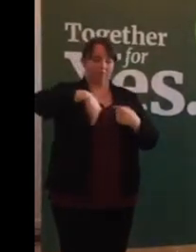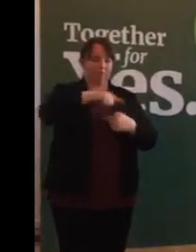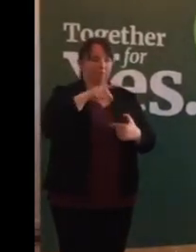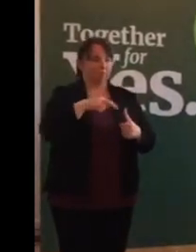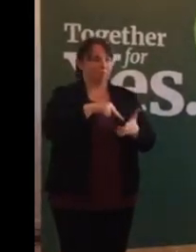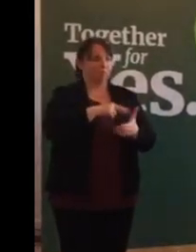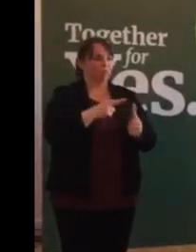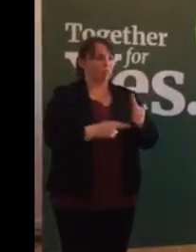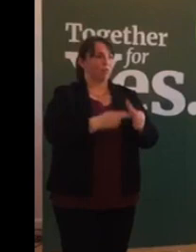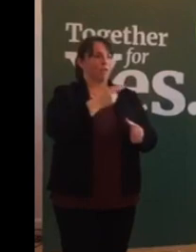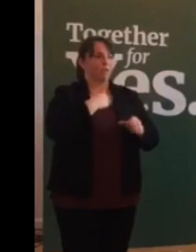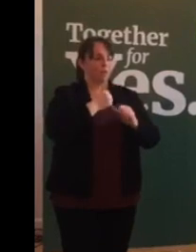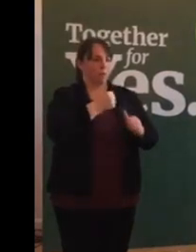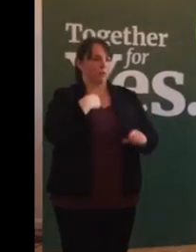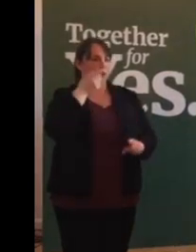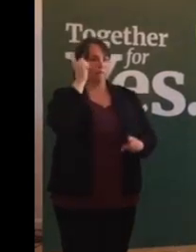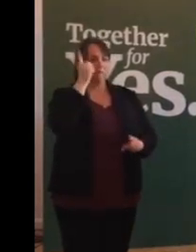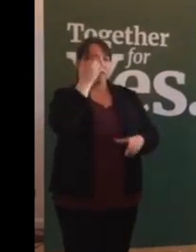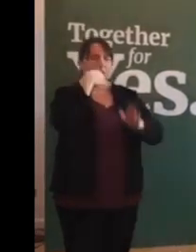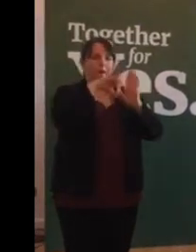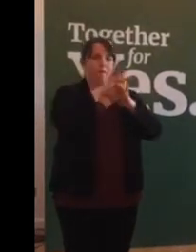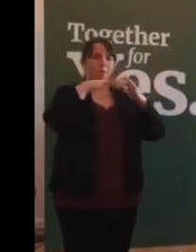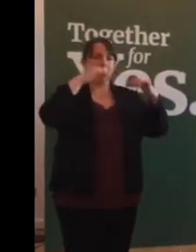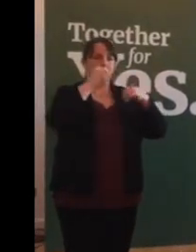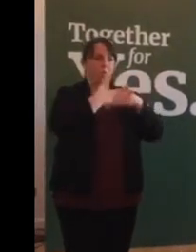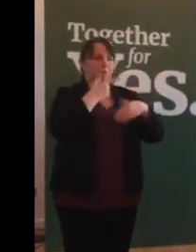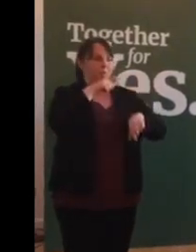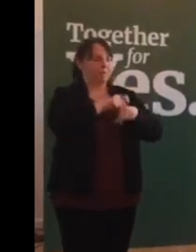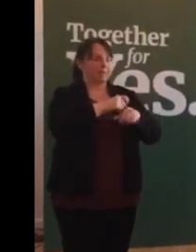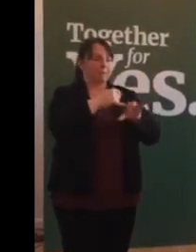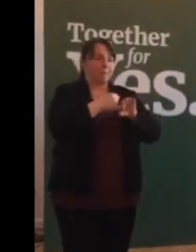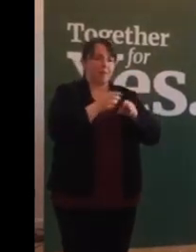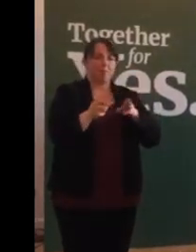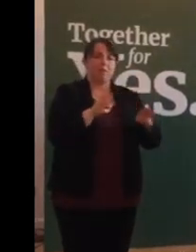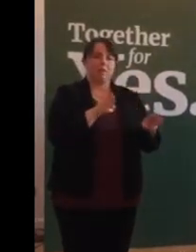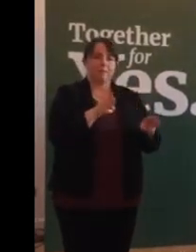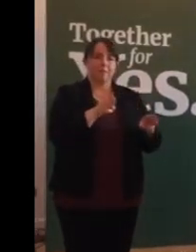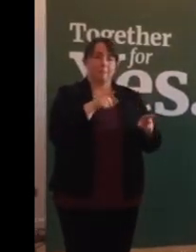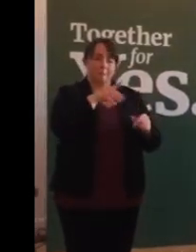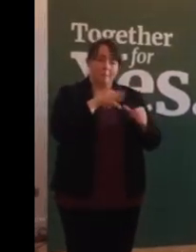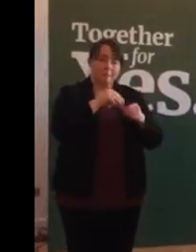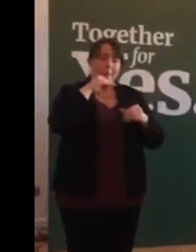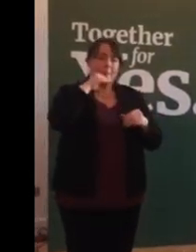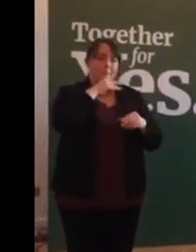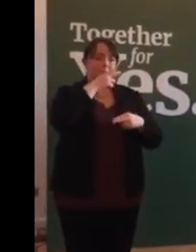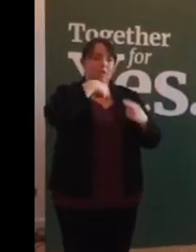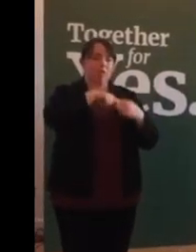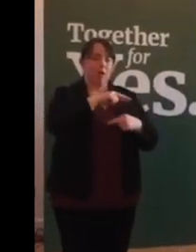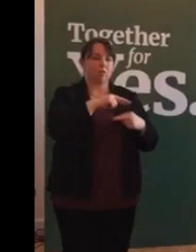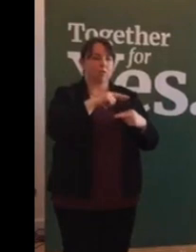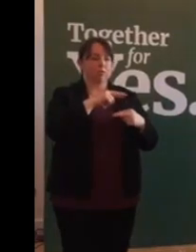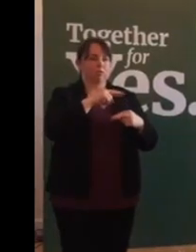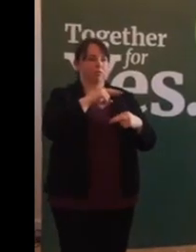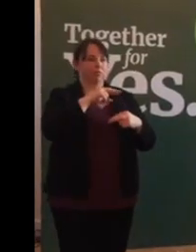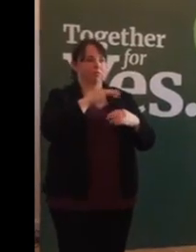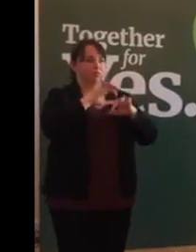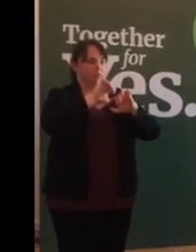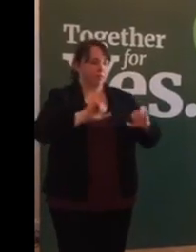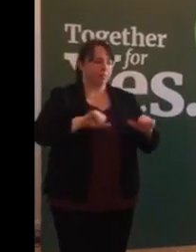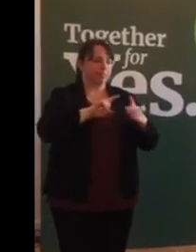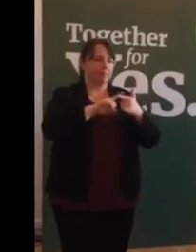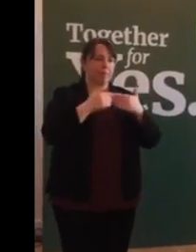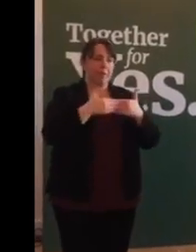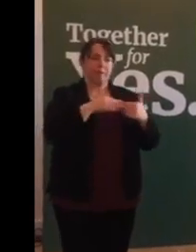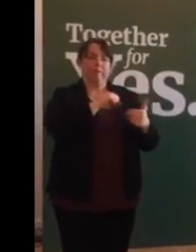ready to advise our legislators on best medical practice. This is particularly important around the questions of rape, viability